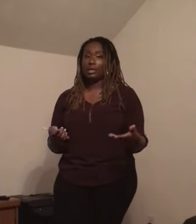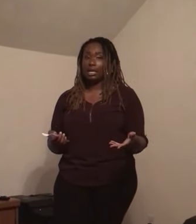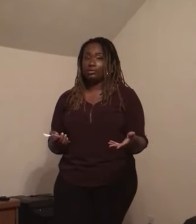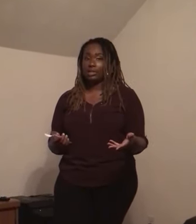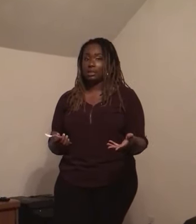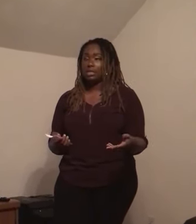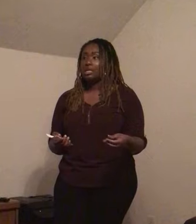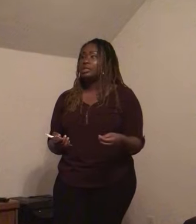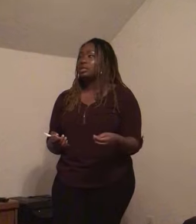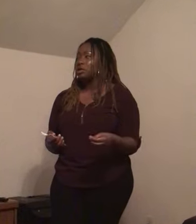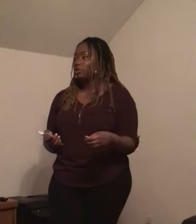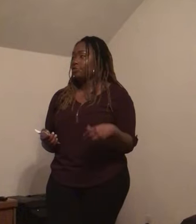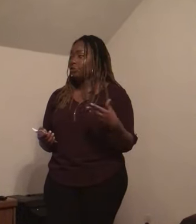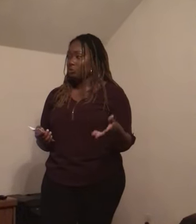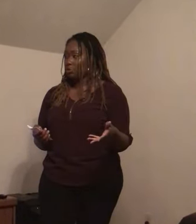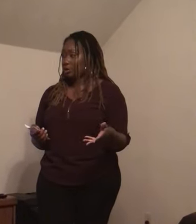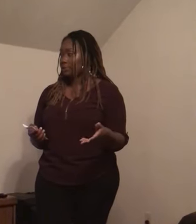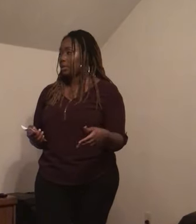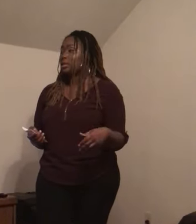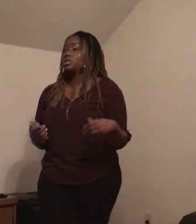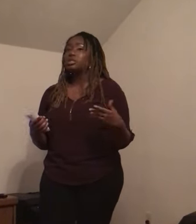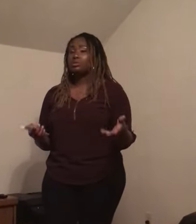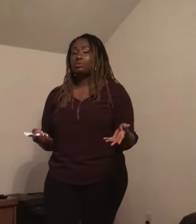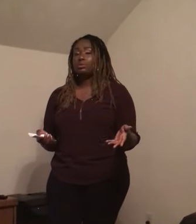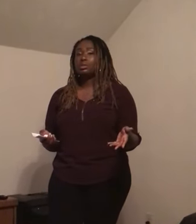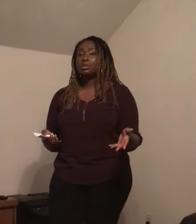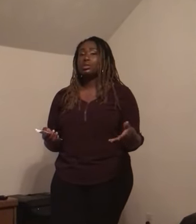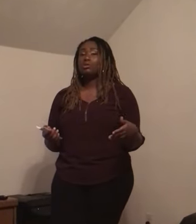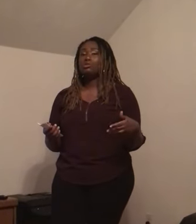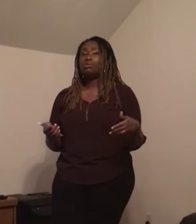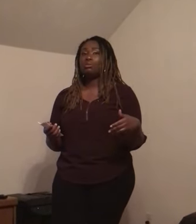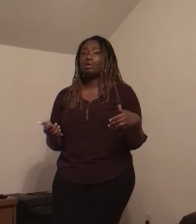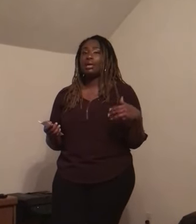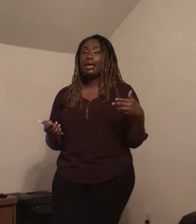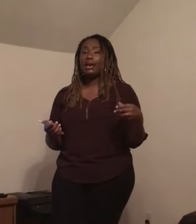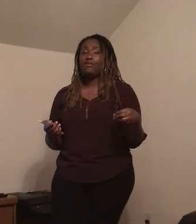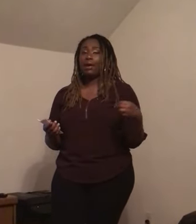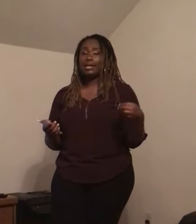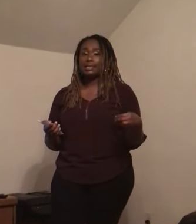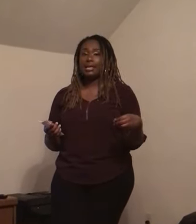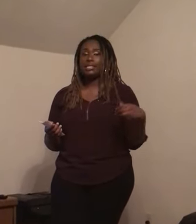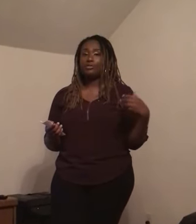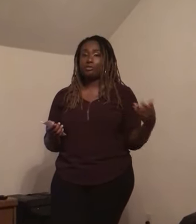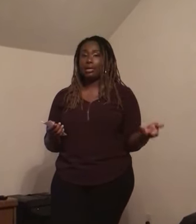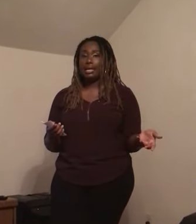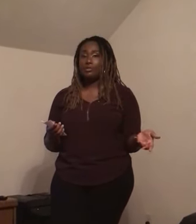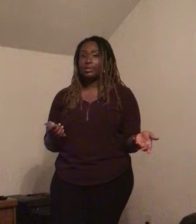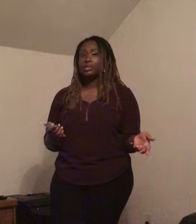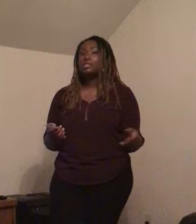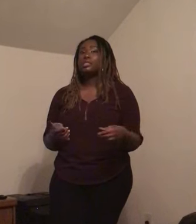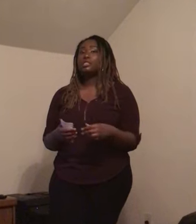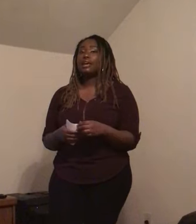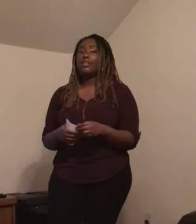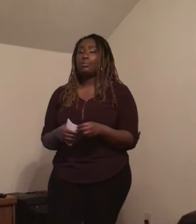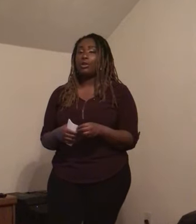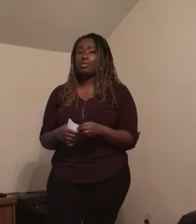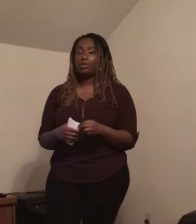language. So furthermore, schools who have recognized that as a foreign language should have that part of their